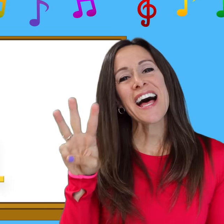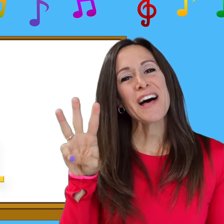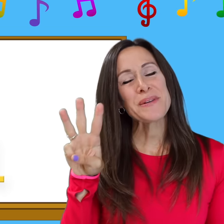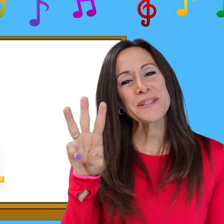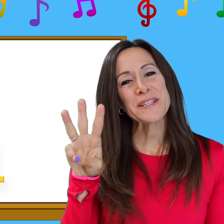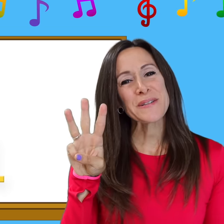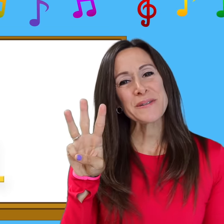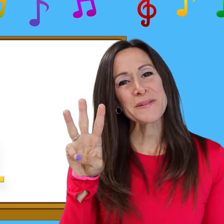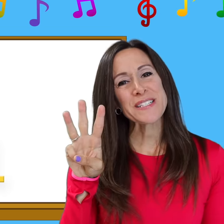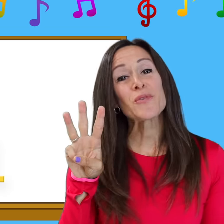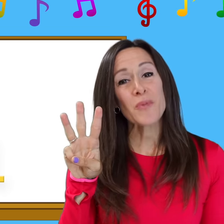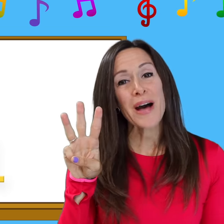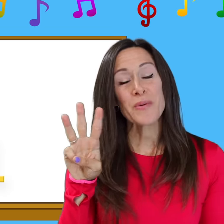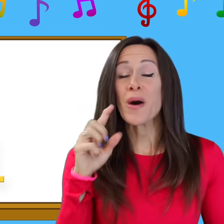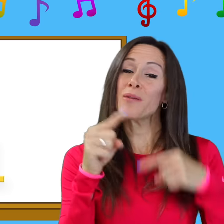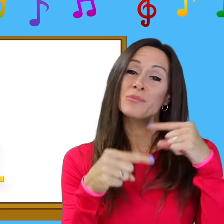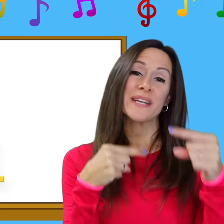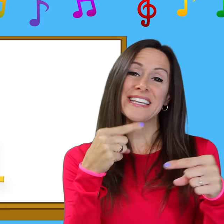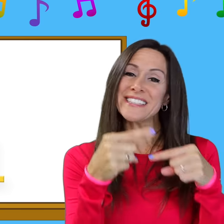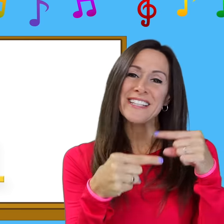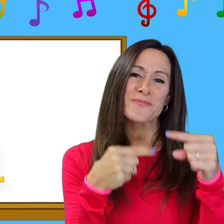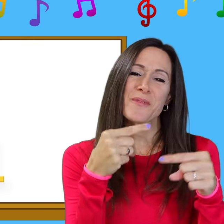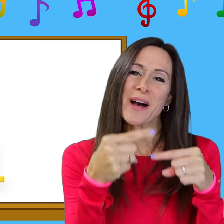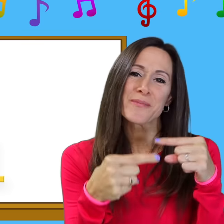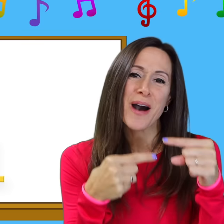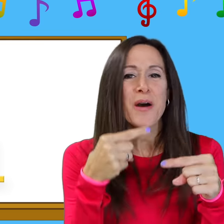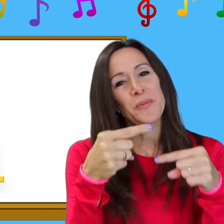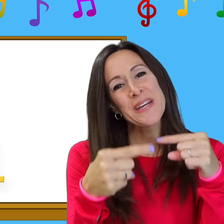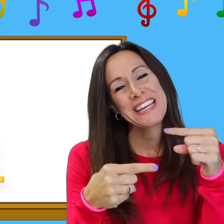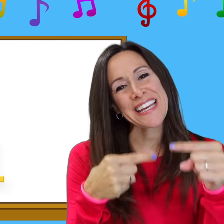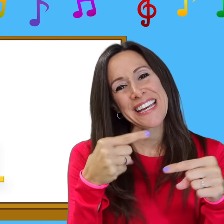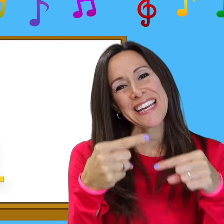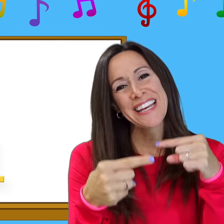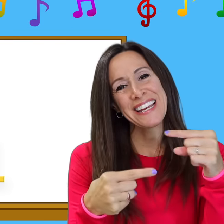is for w-w-w-wheel, w-w-wheel